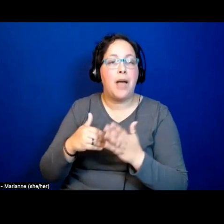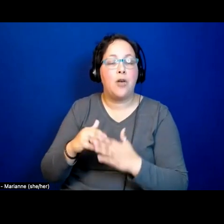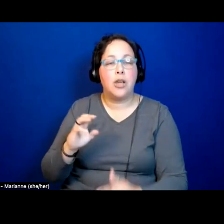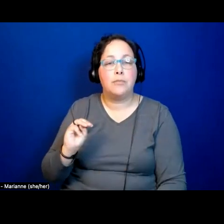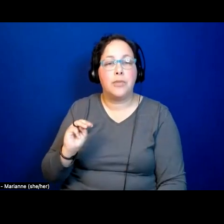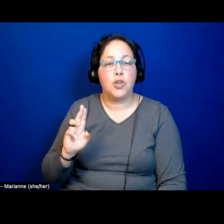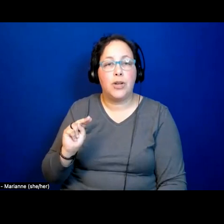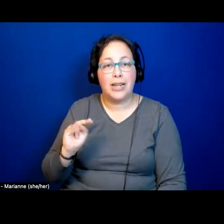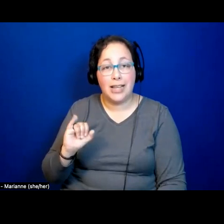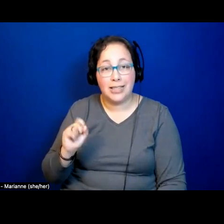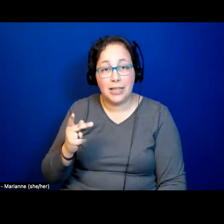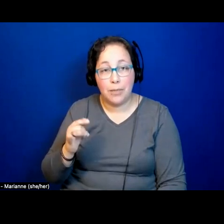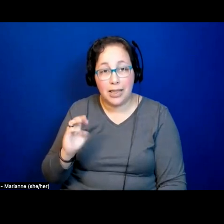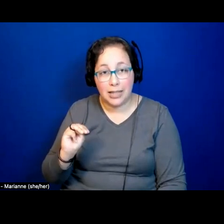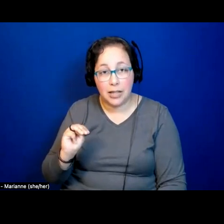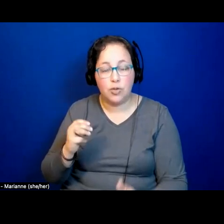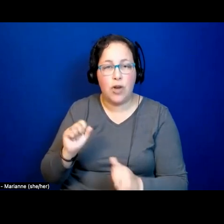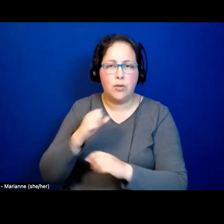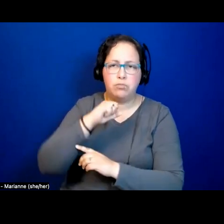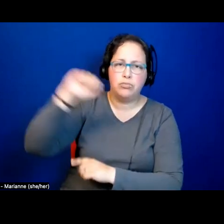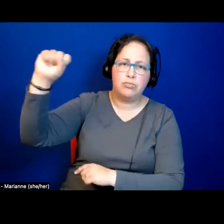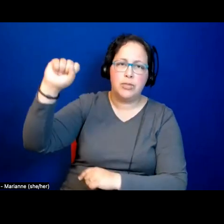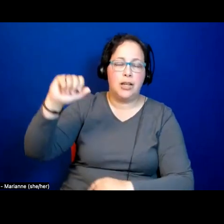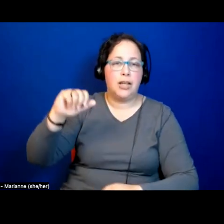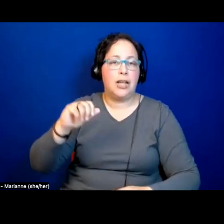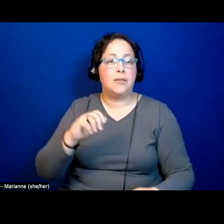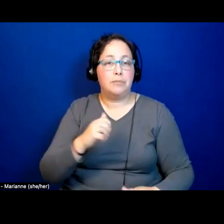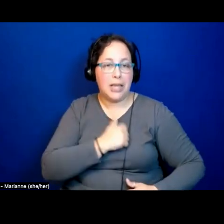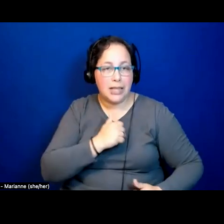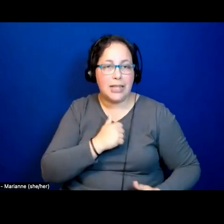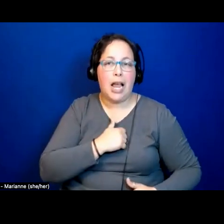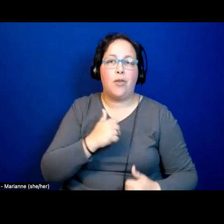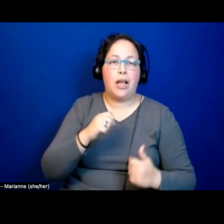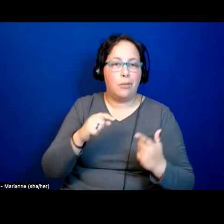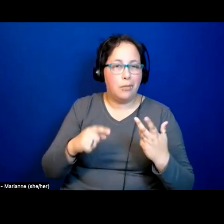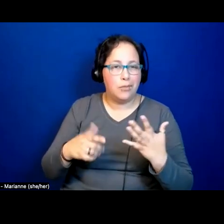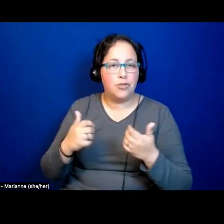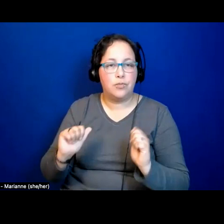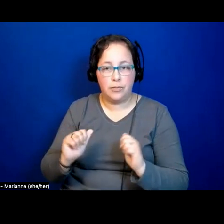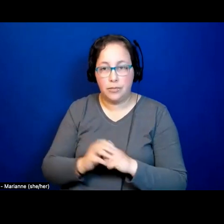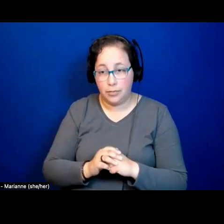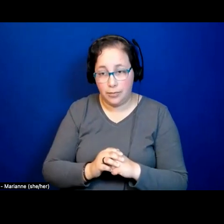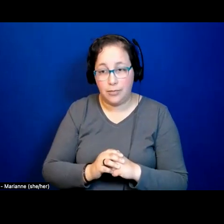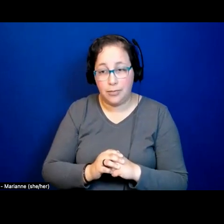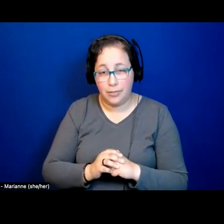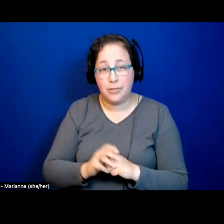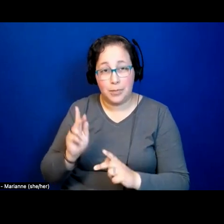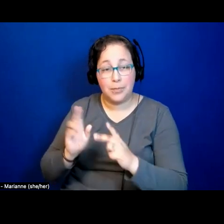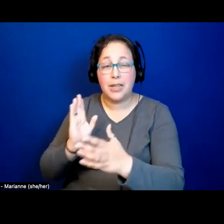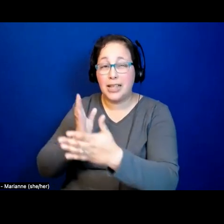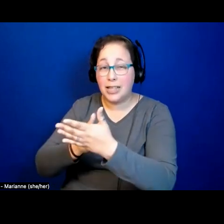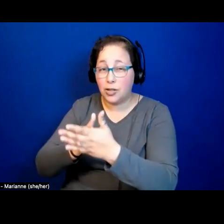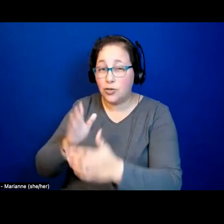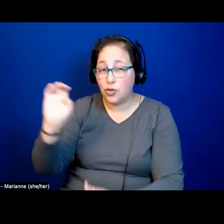militarized nationalism. And yet those efforts in Europe against fortress Europe, or the sanctuary